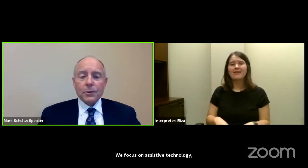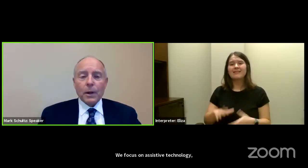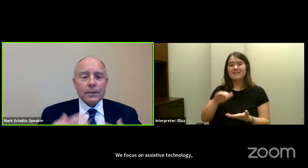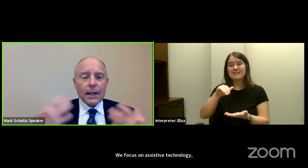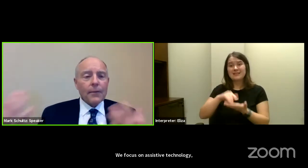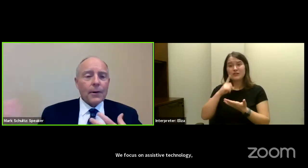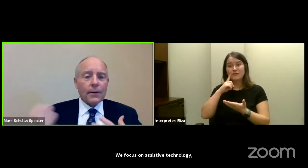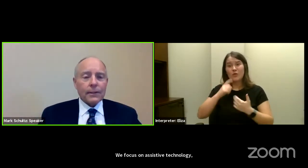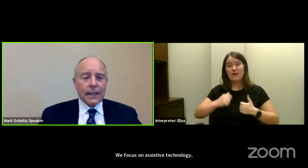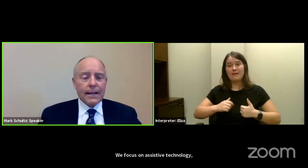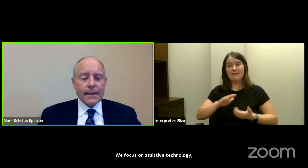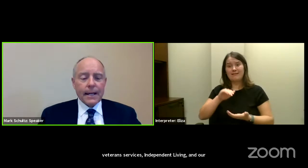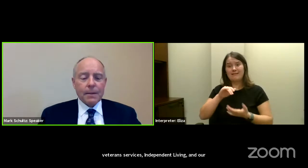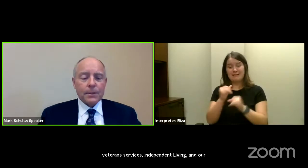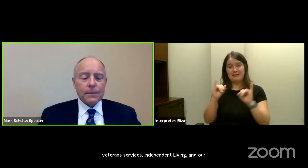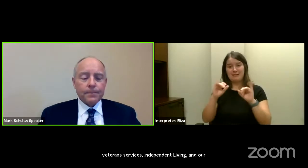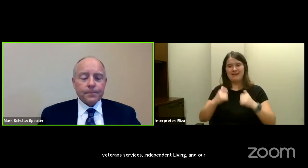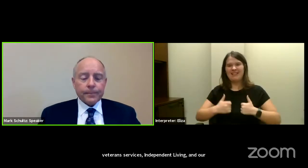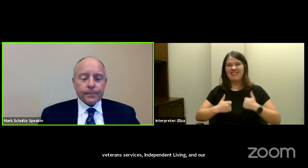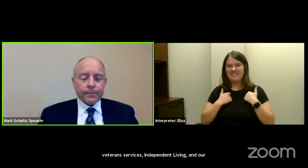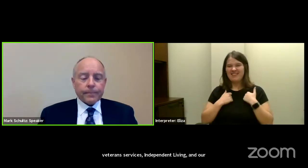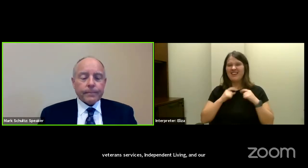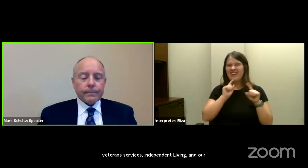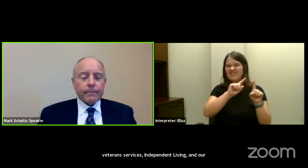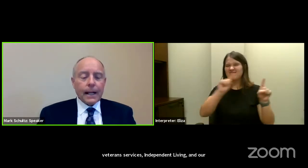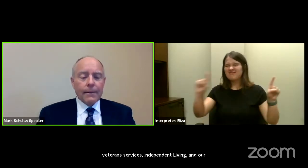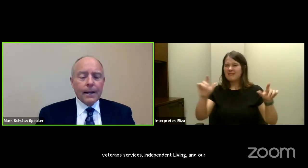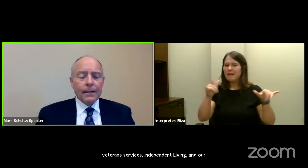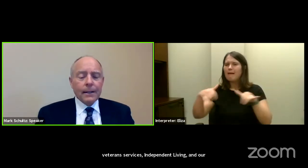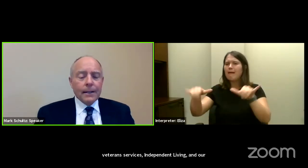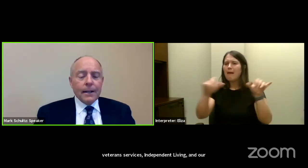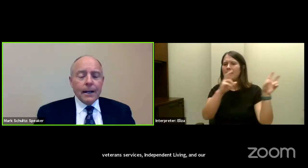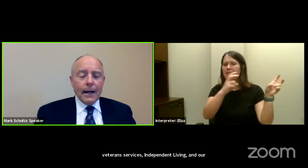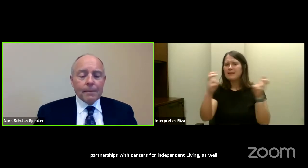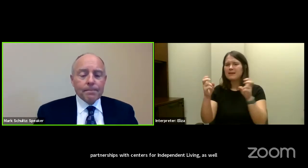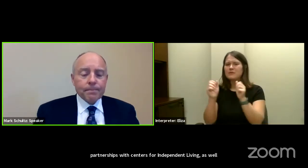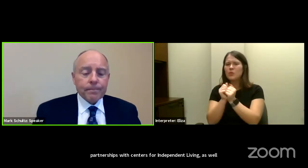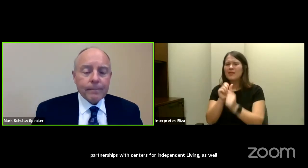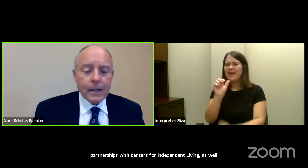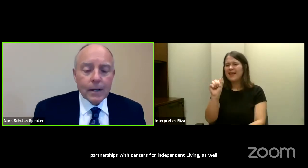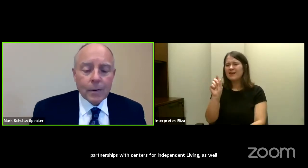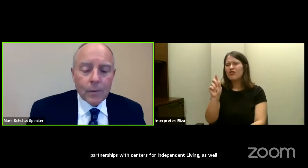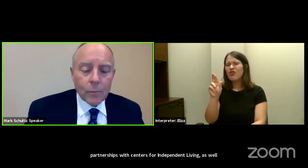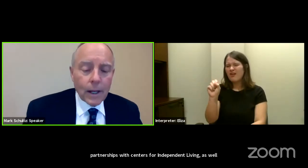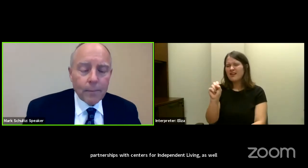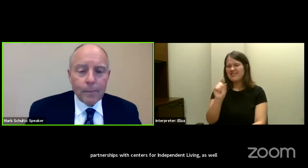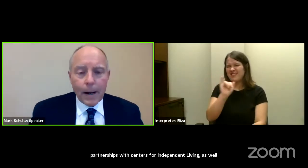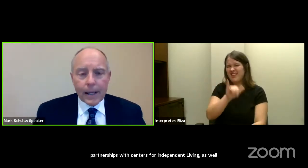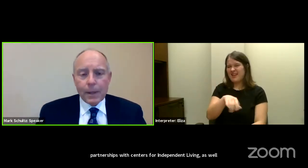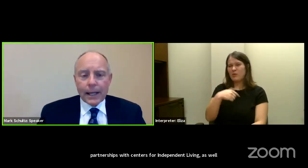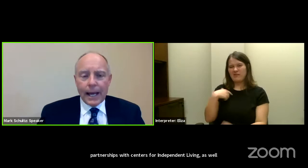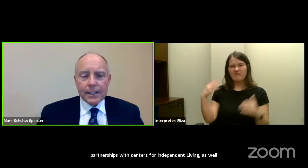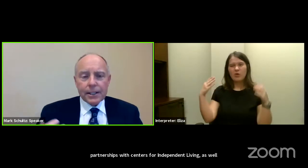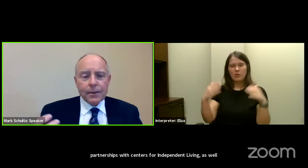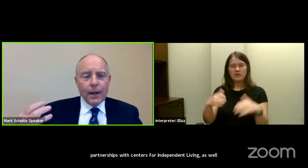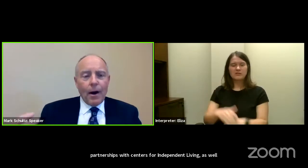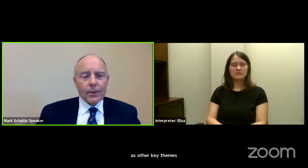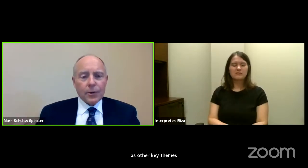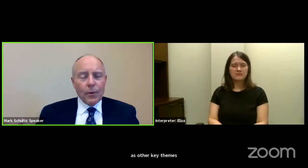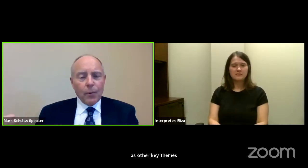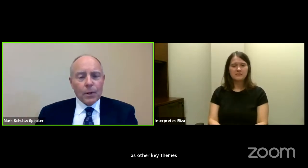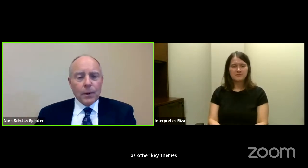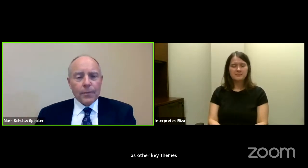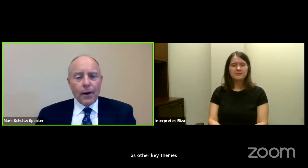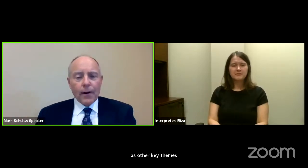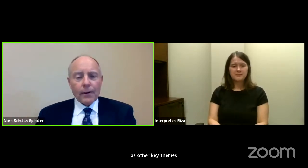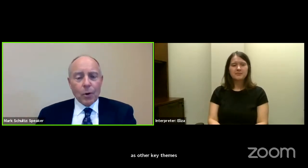as well as other key themes. And then by communication, we